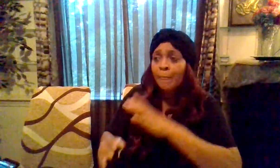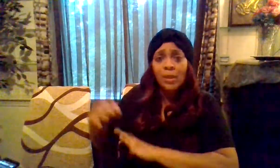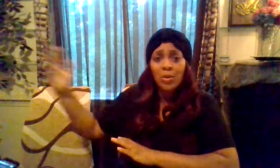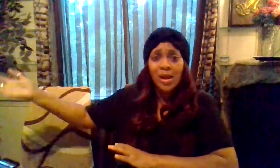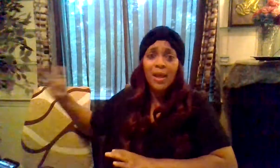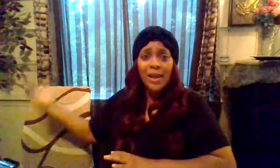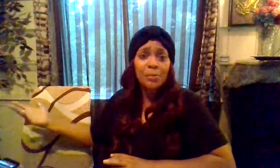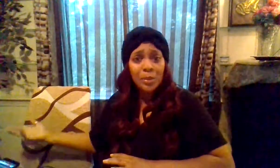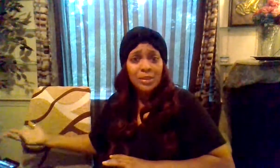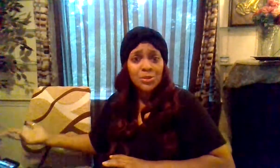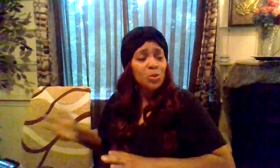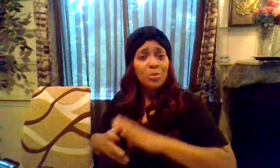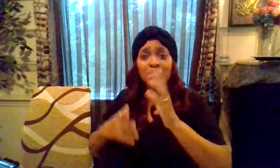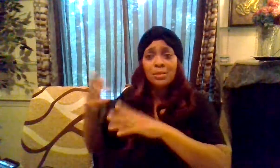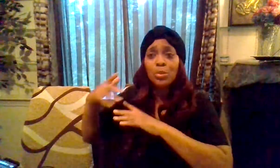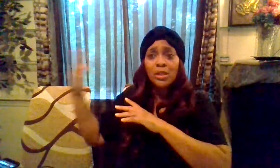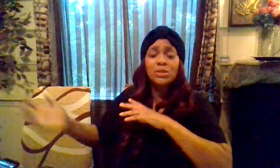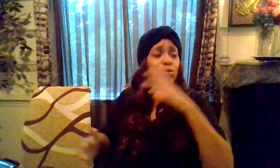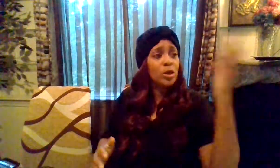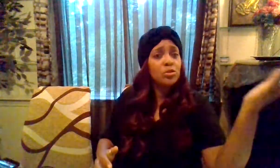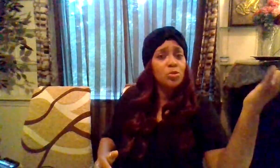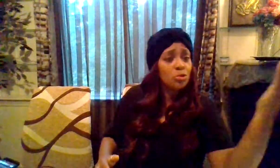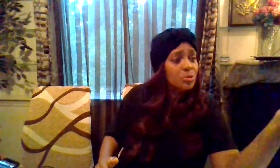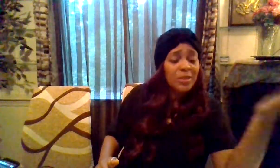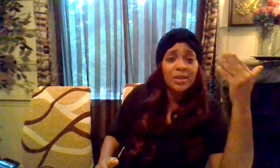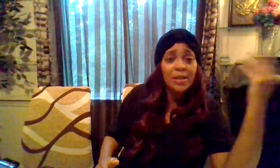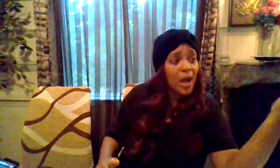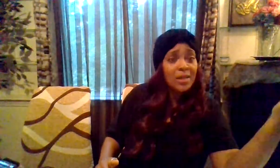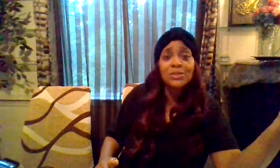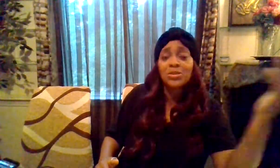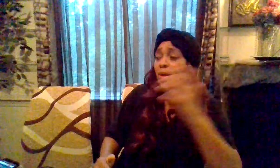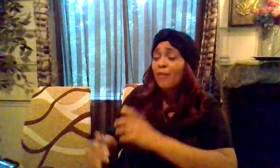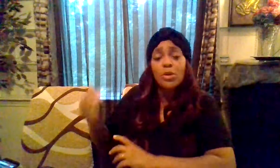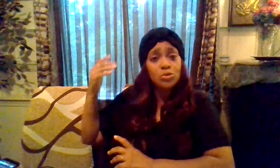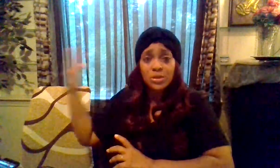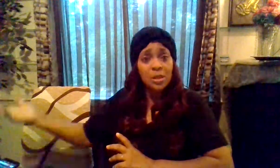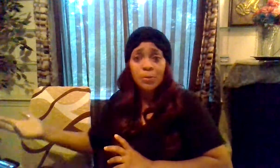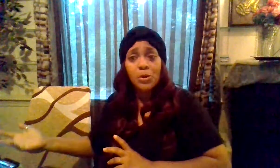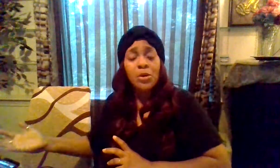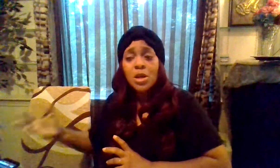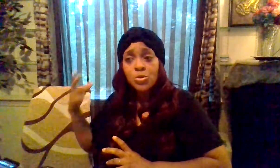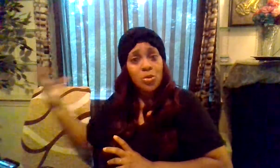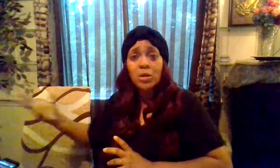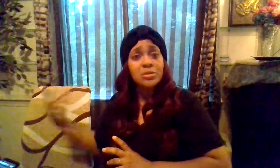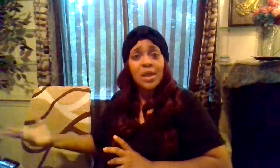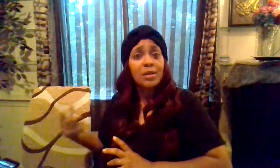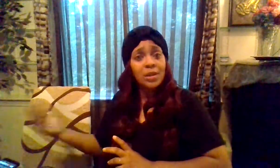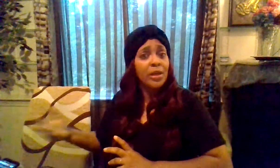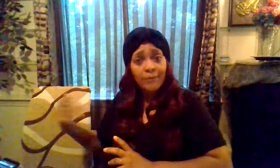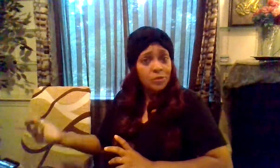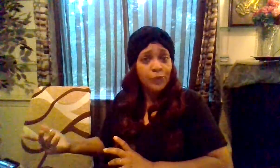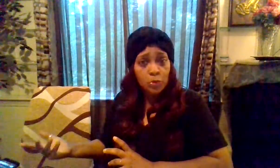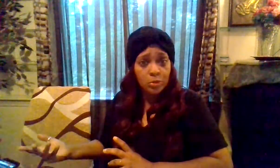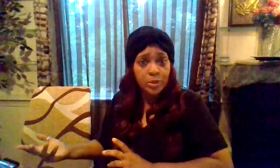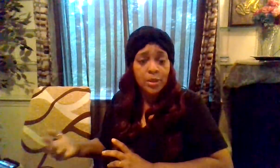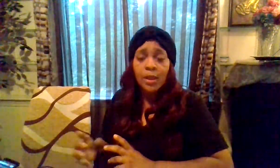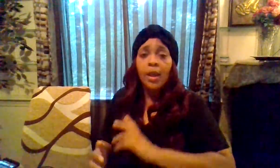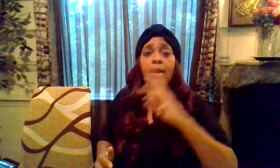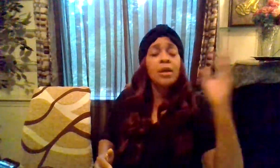you ain't got to add the but to it because the but is where you know you're speaking god into your life and you sit up here you entertaining the devil's foolery and